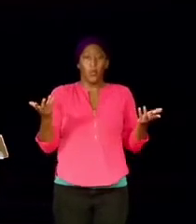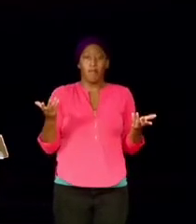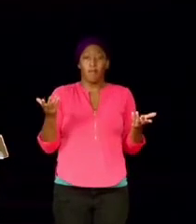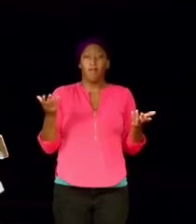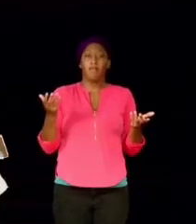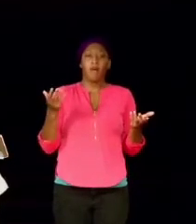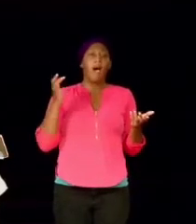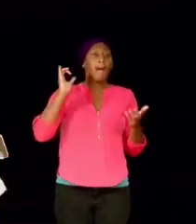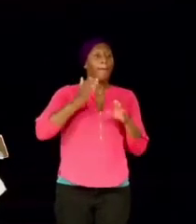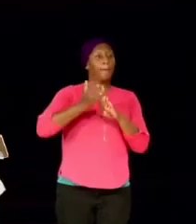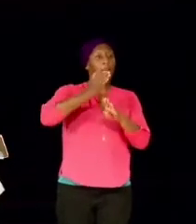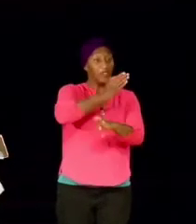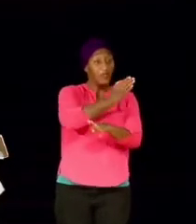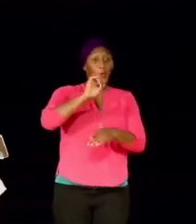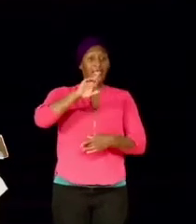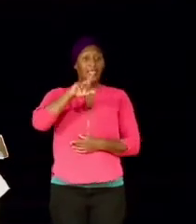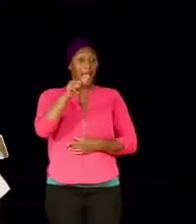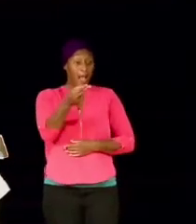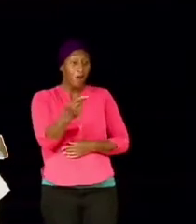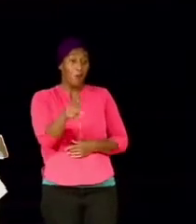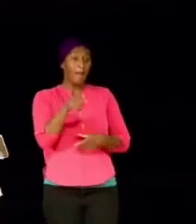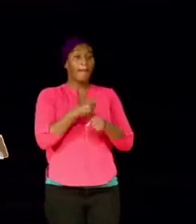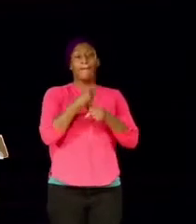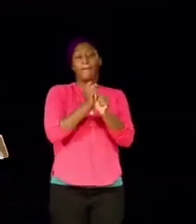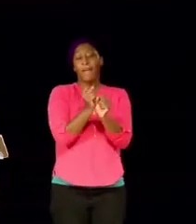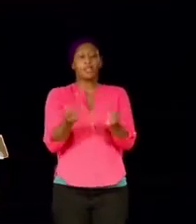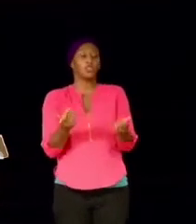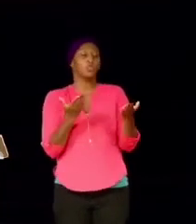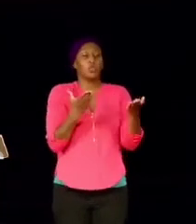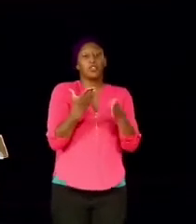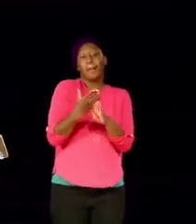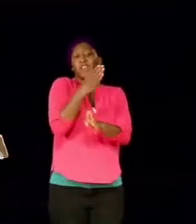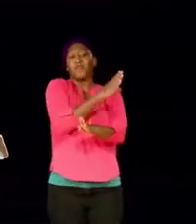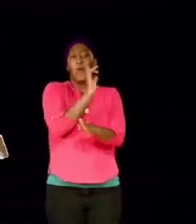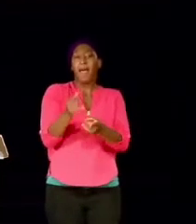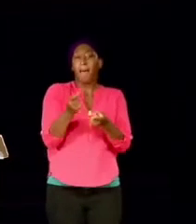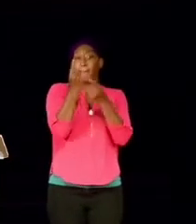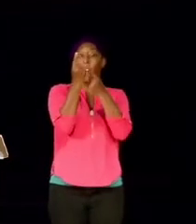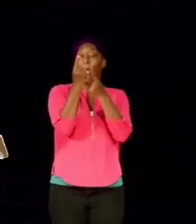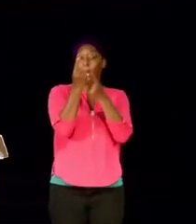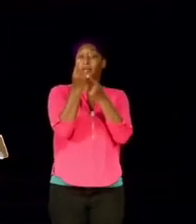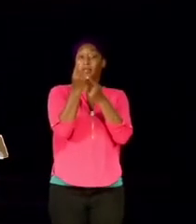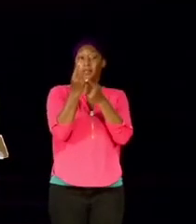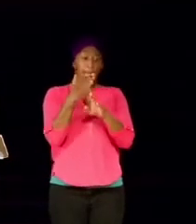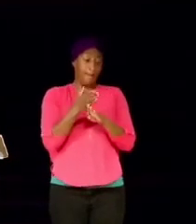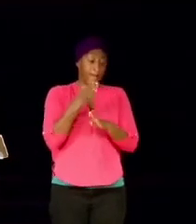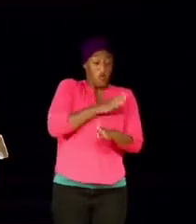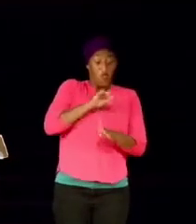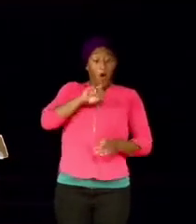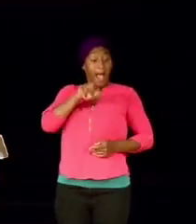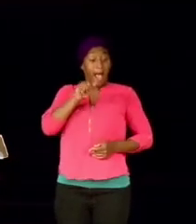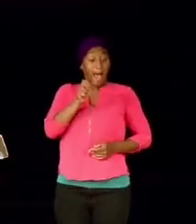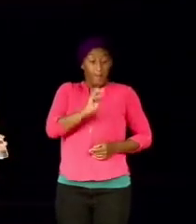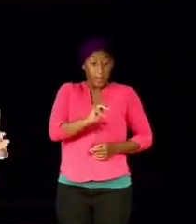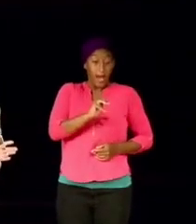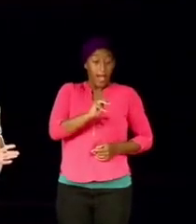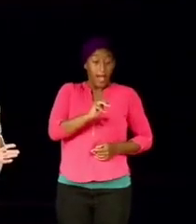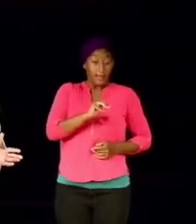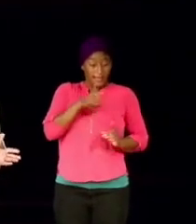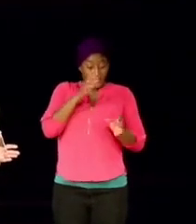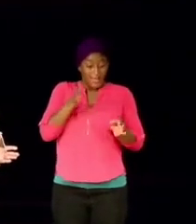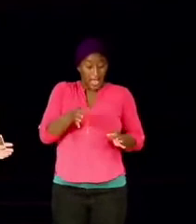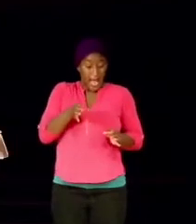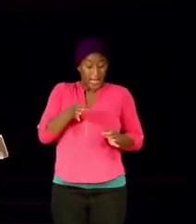before Sarah made a suggestion, even before Abraham turned left,